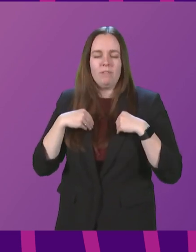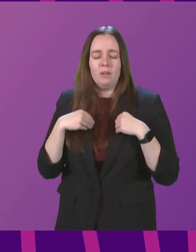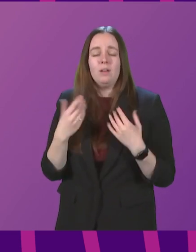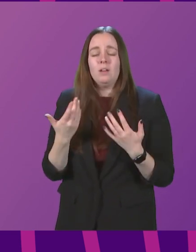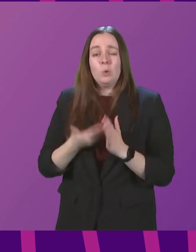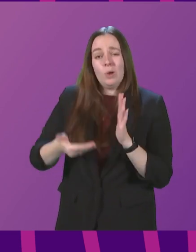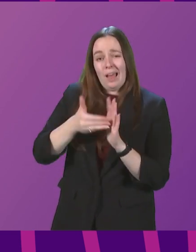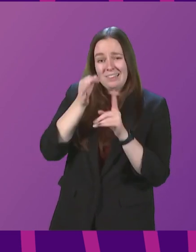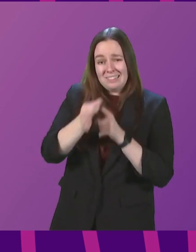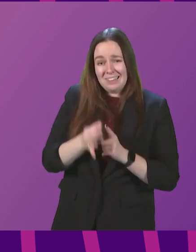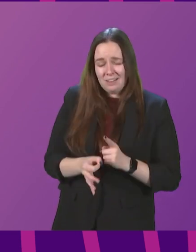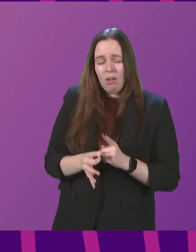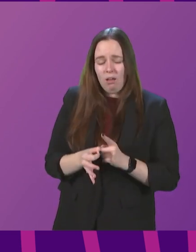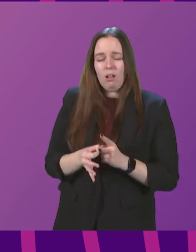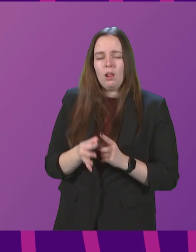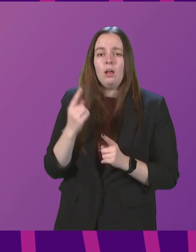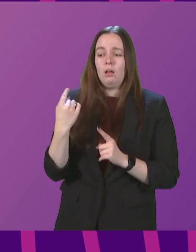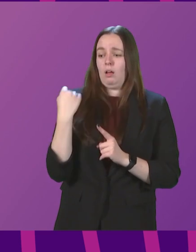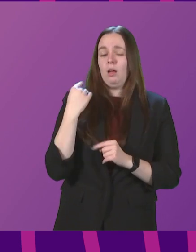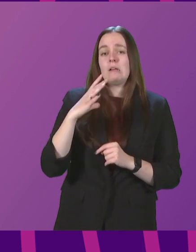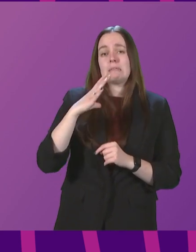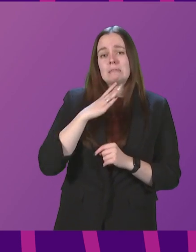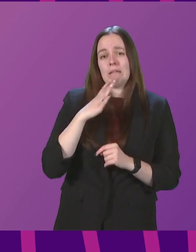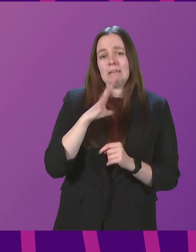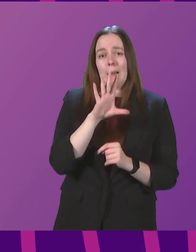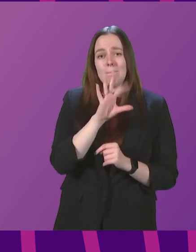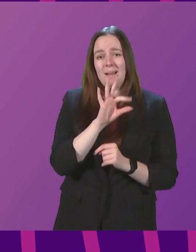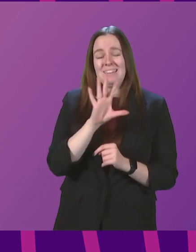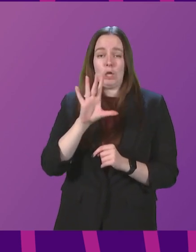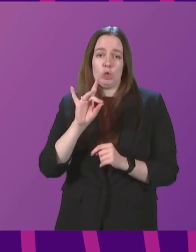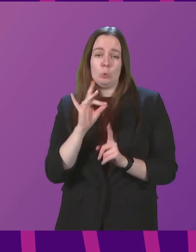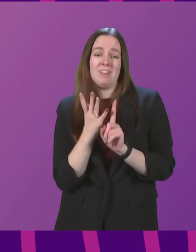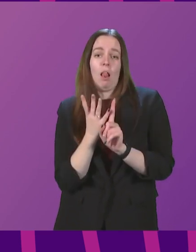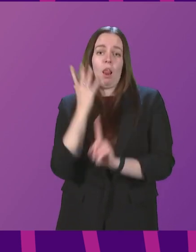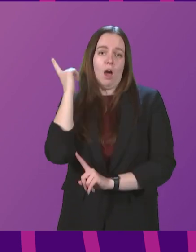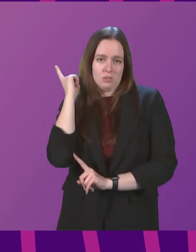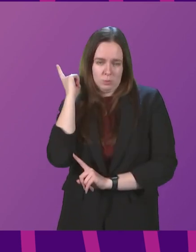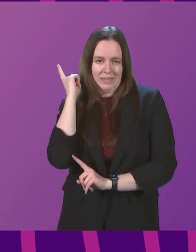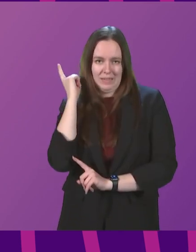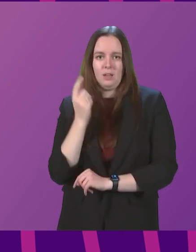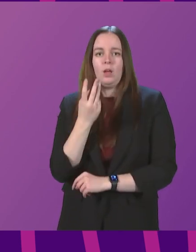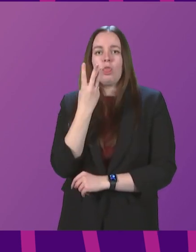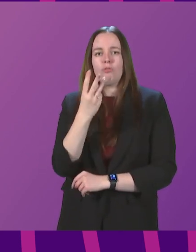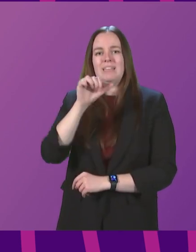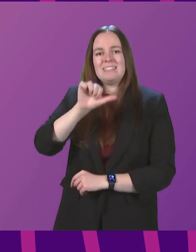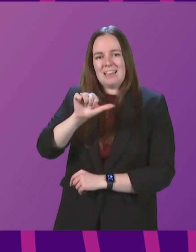detail on that, on Sunday, Monday and Tuesday of last week, 36